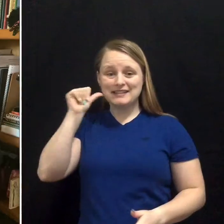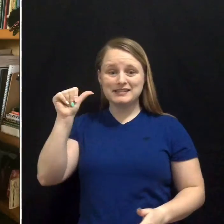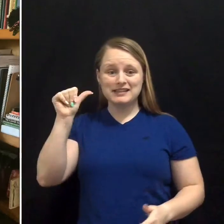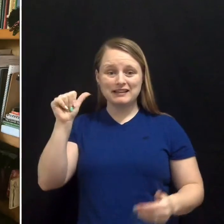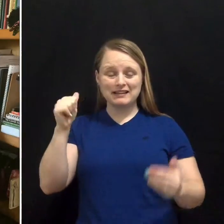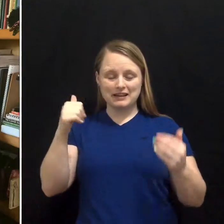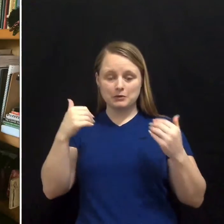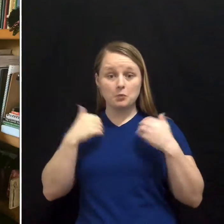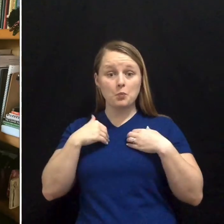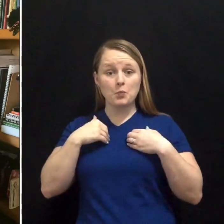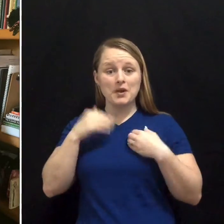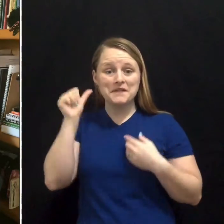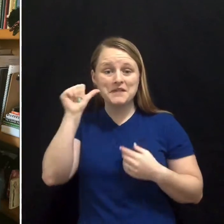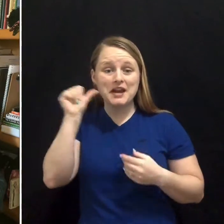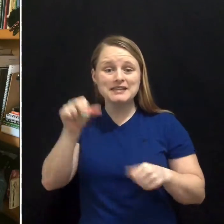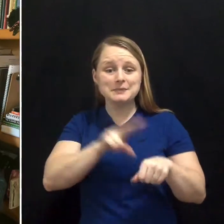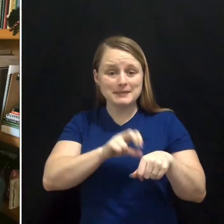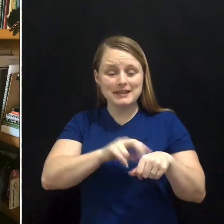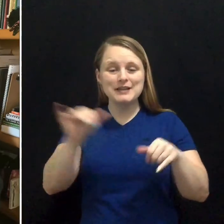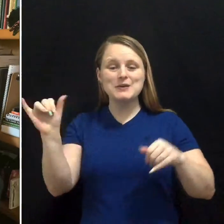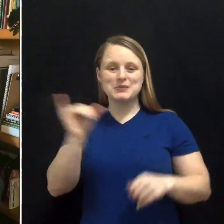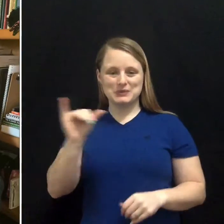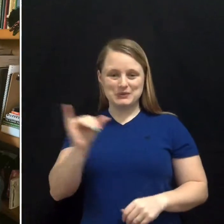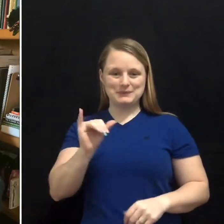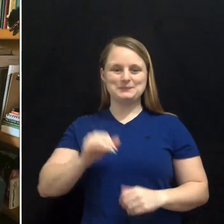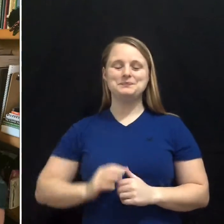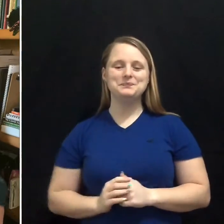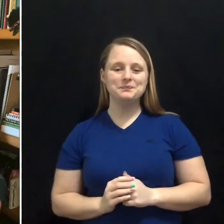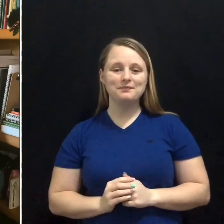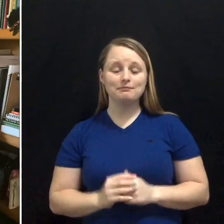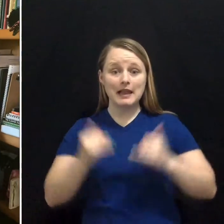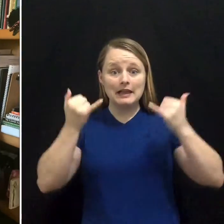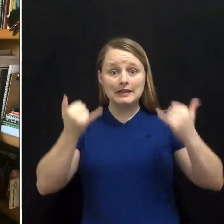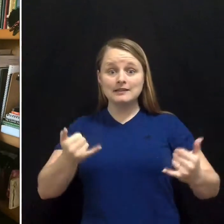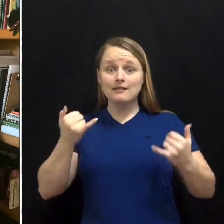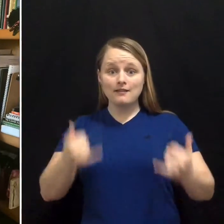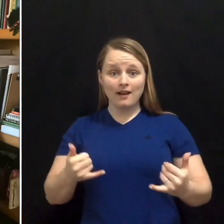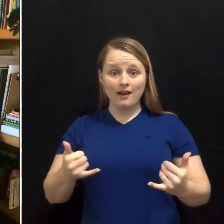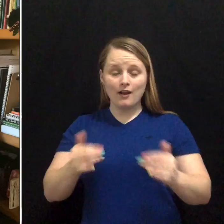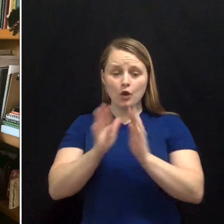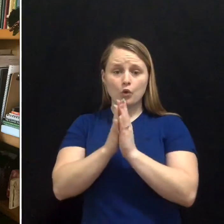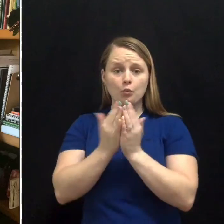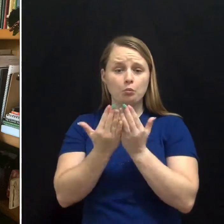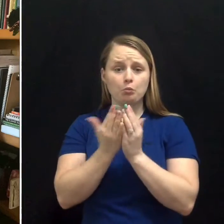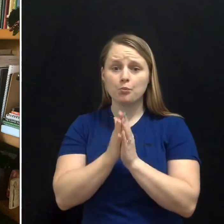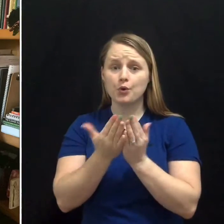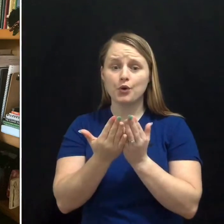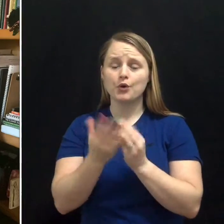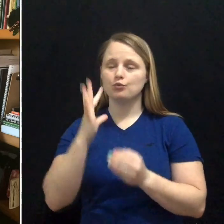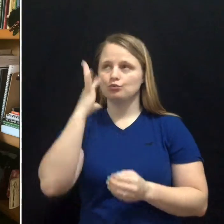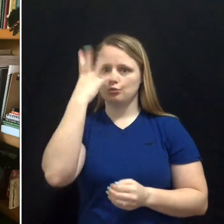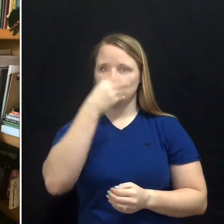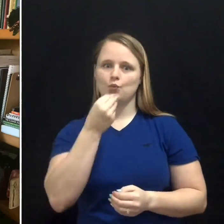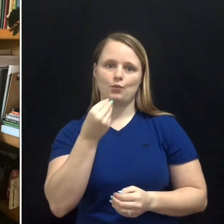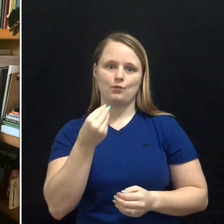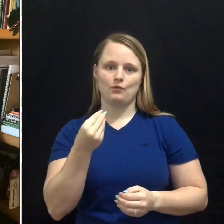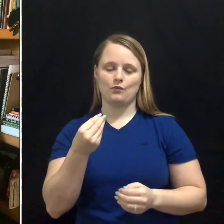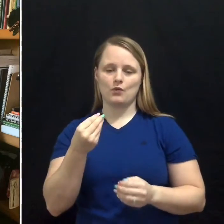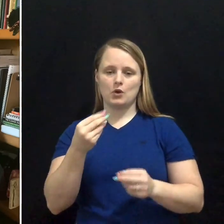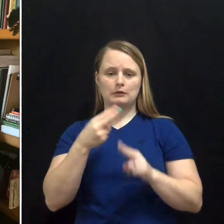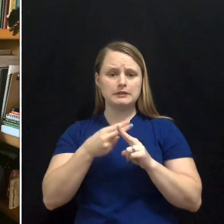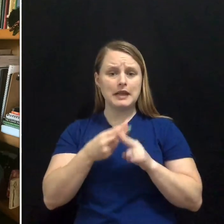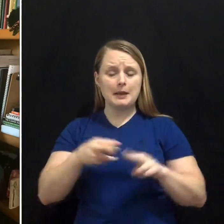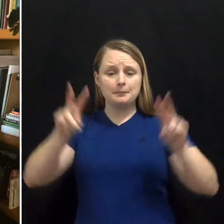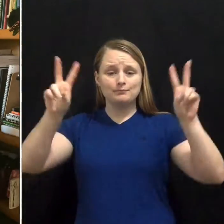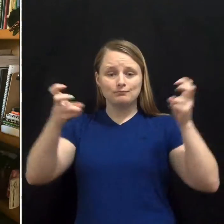joining me today is Auntie Potato. And today we have a beautiful book